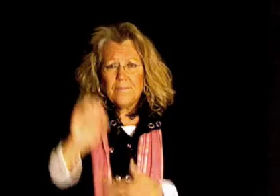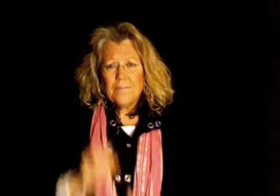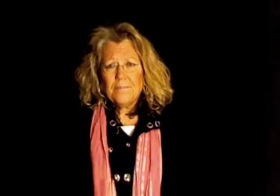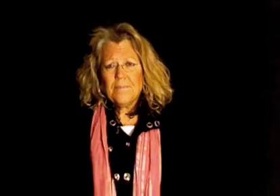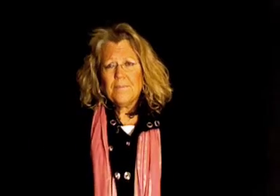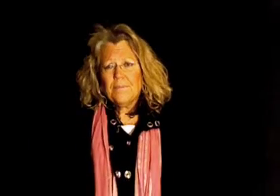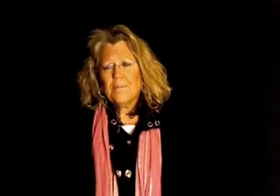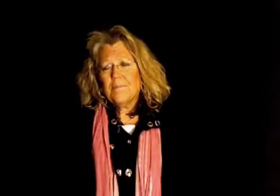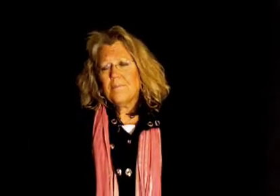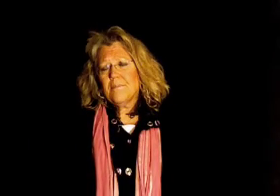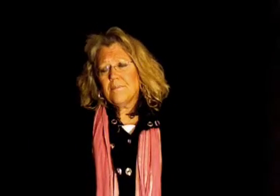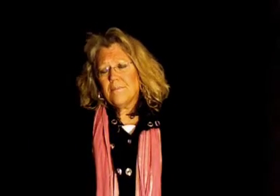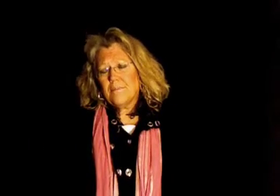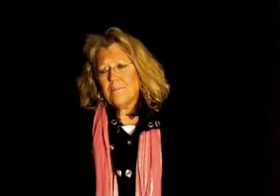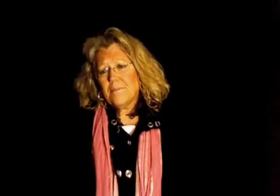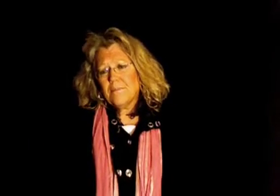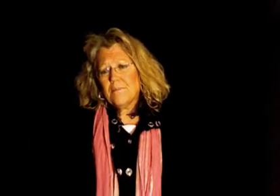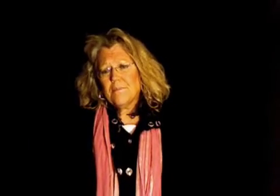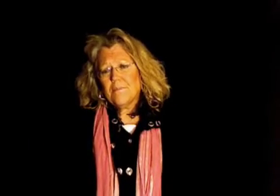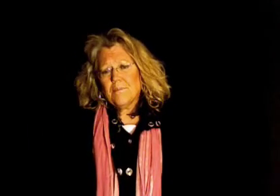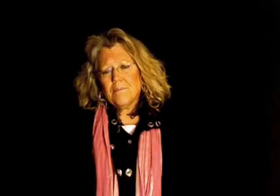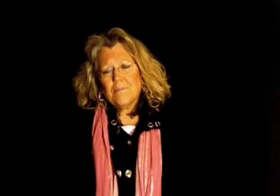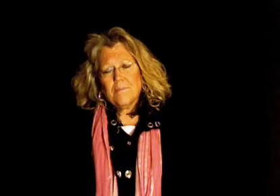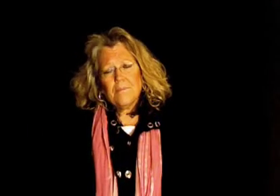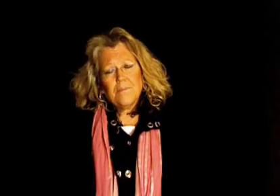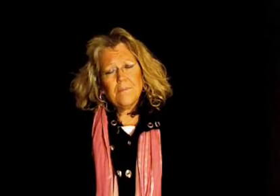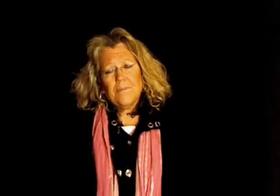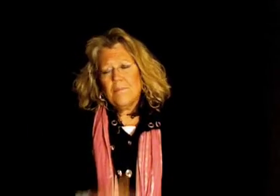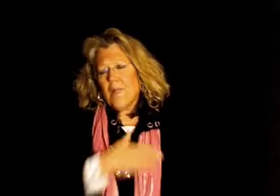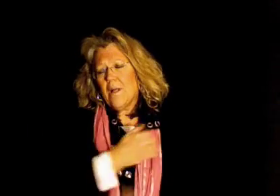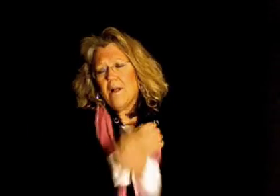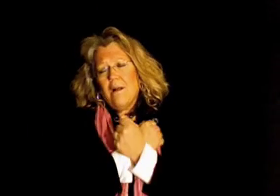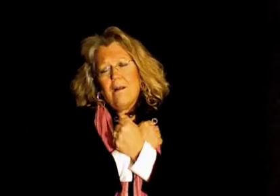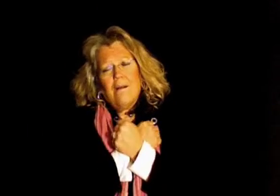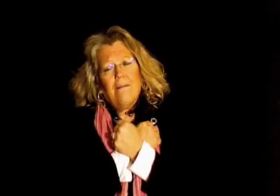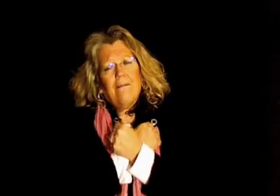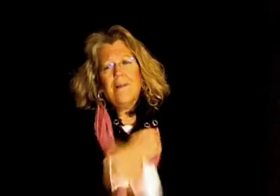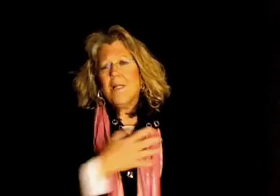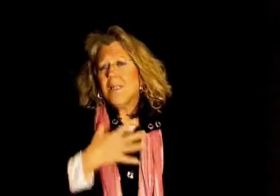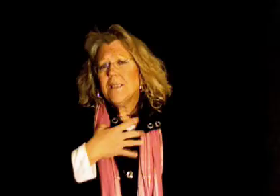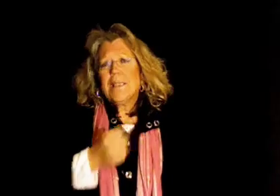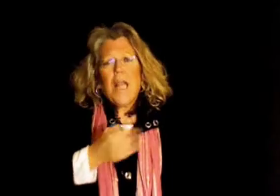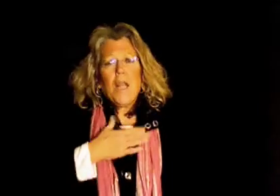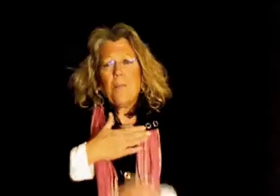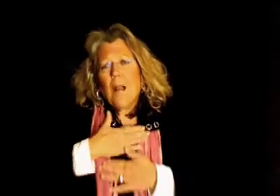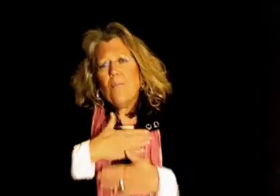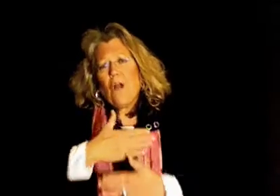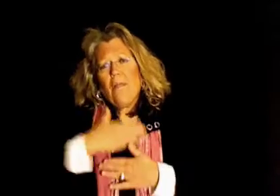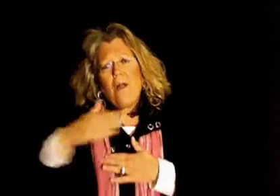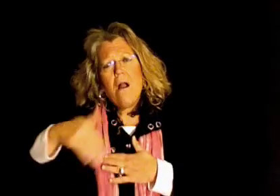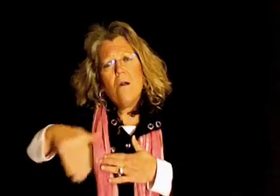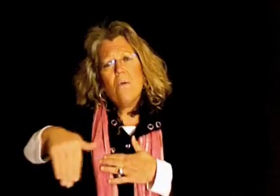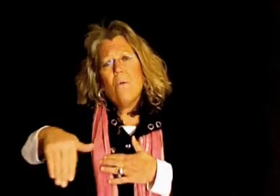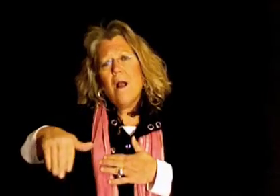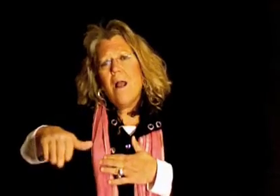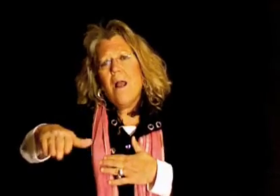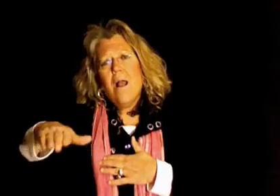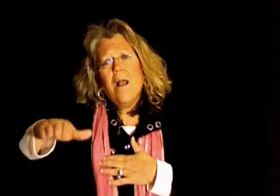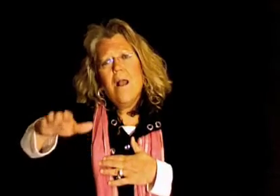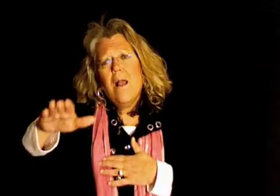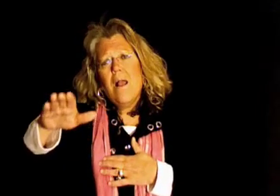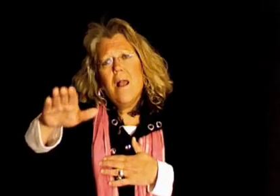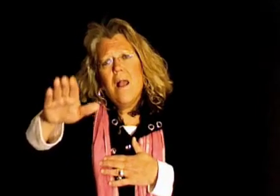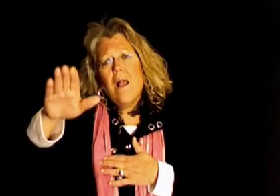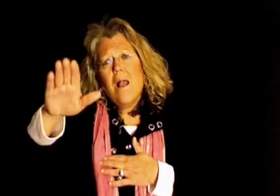my My love Take my breath away